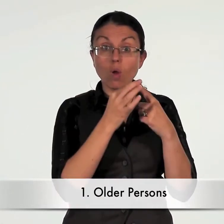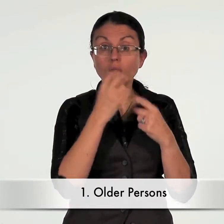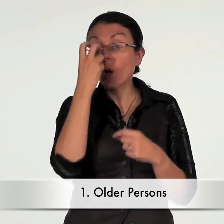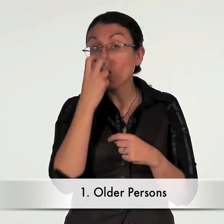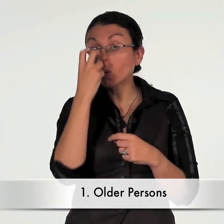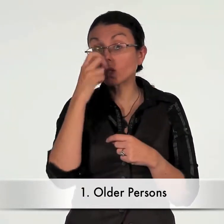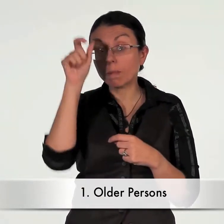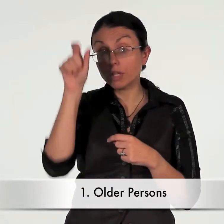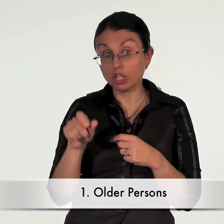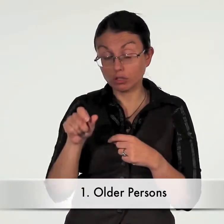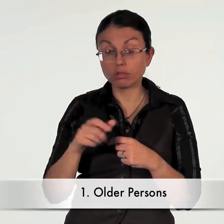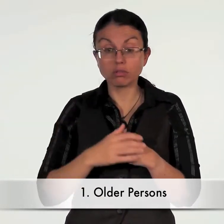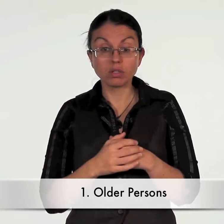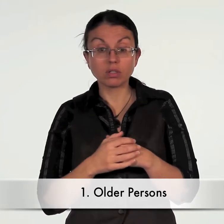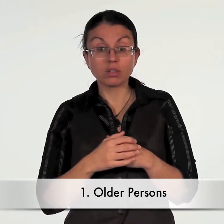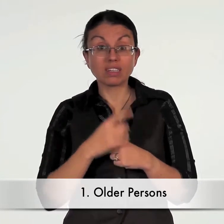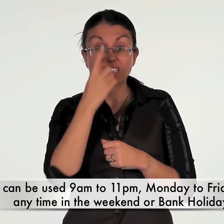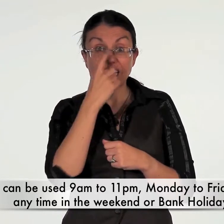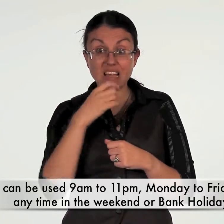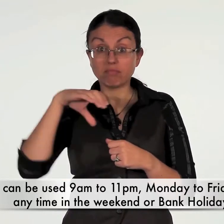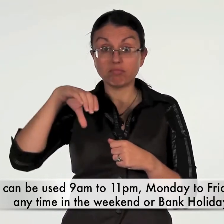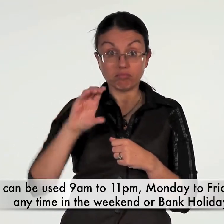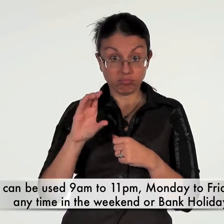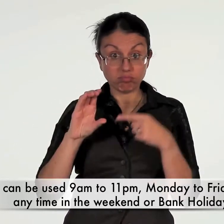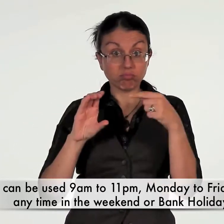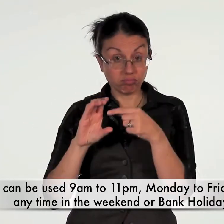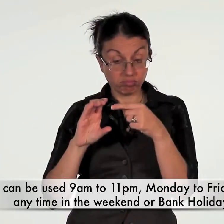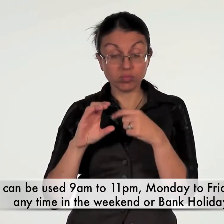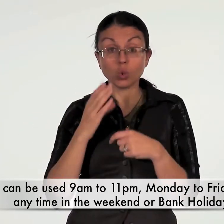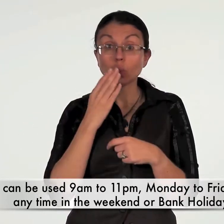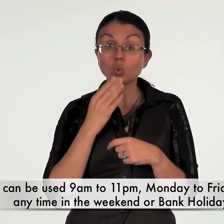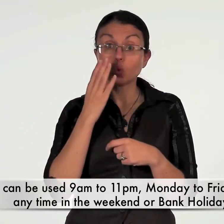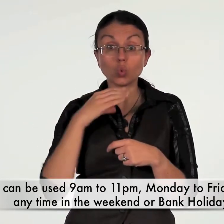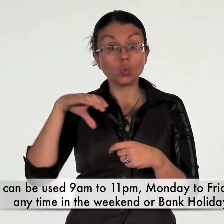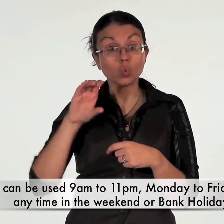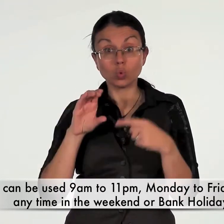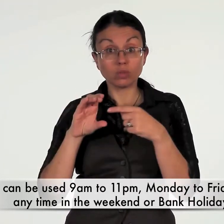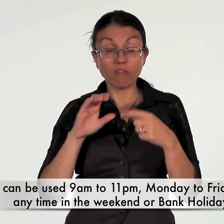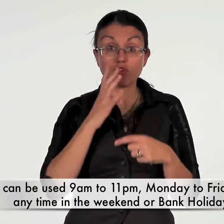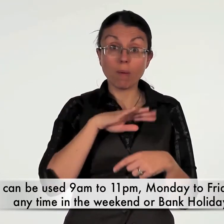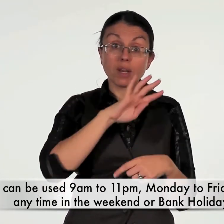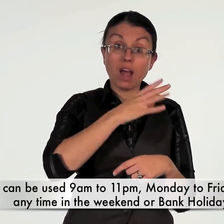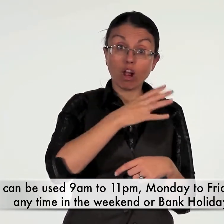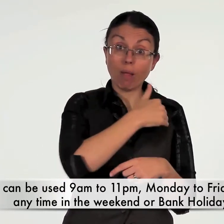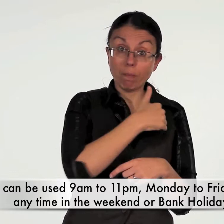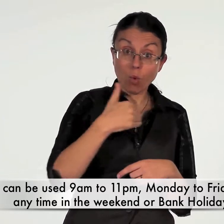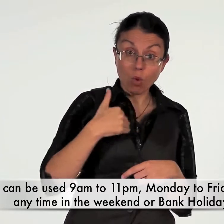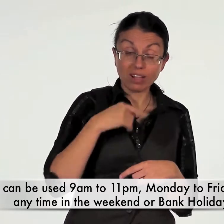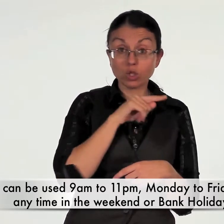persons. This can be used from 9am to 11pm, Monday to Friday and any time